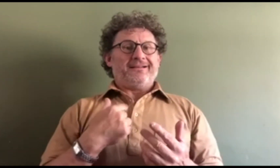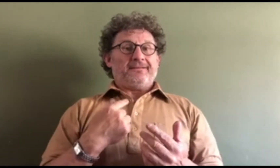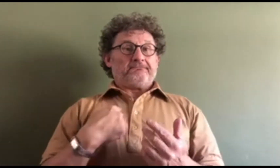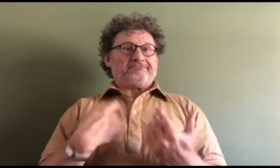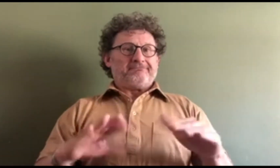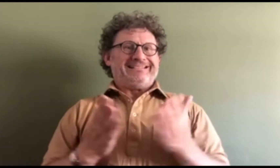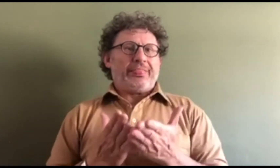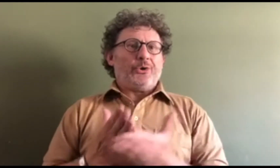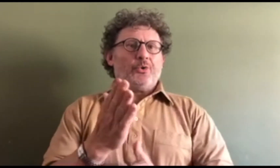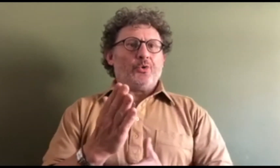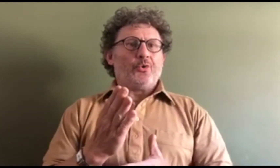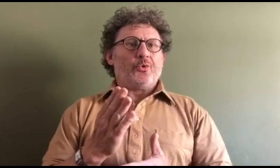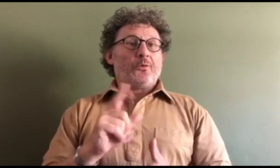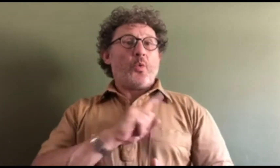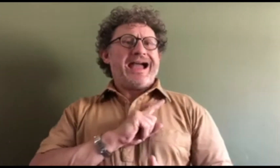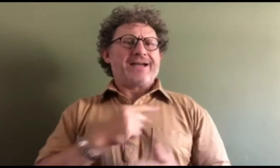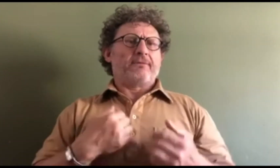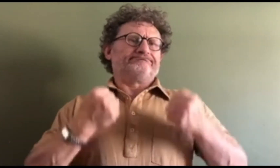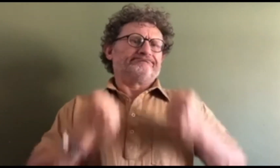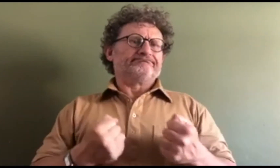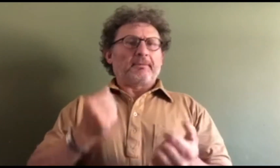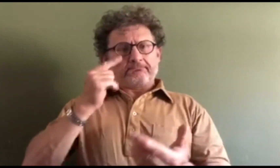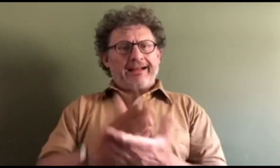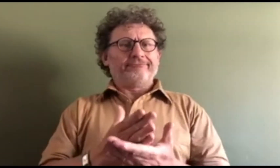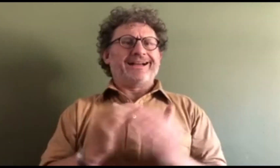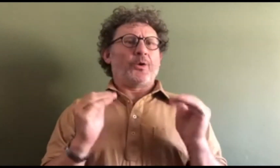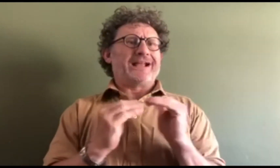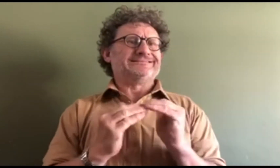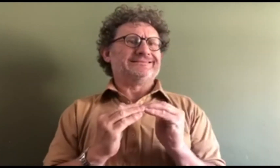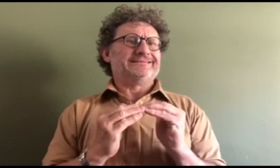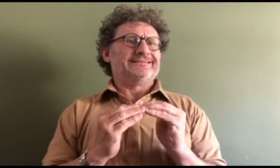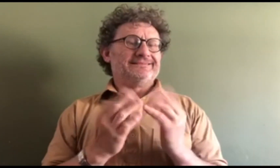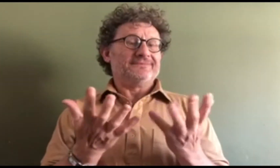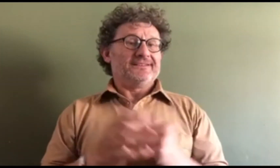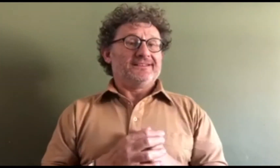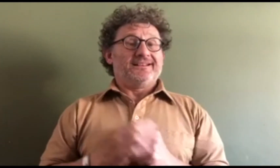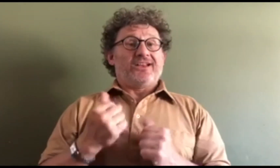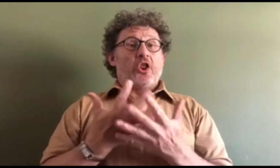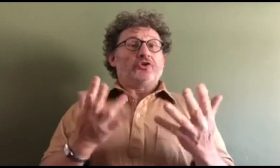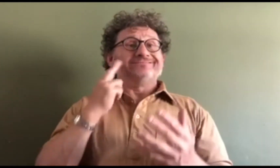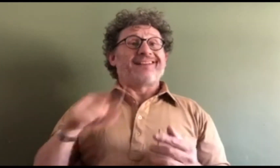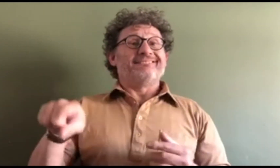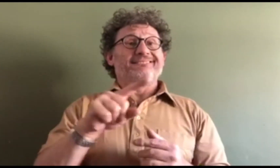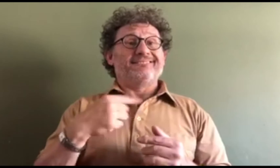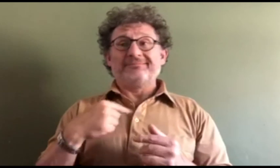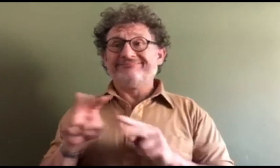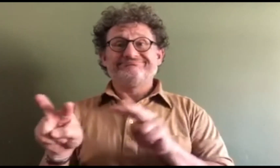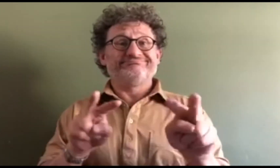going through these, I've been a real believer in equality. And for so many